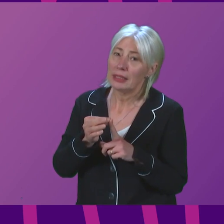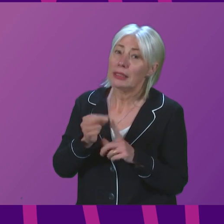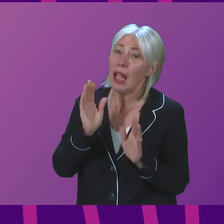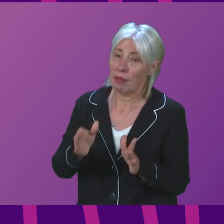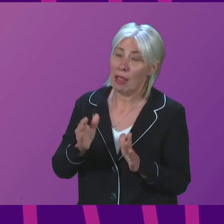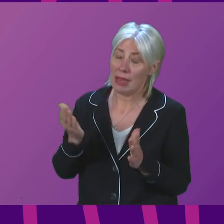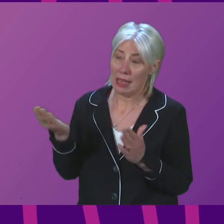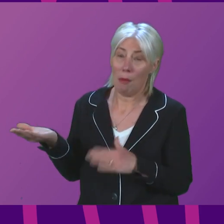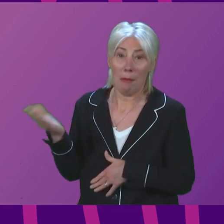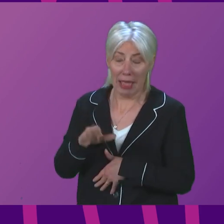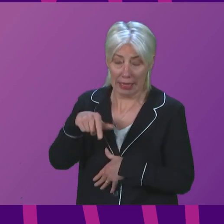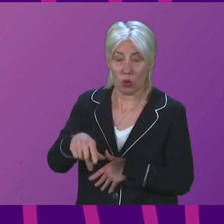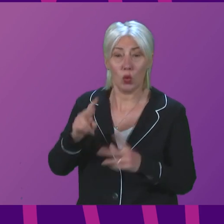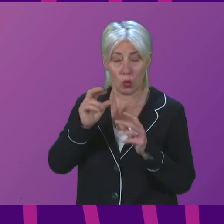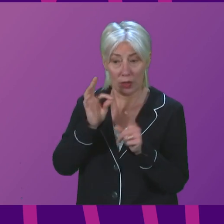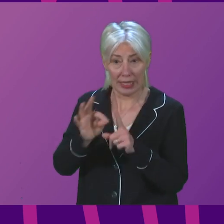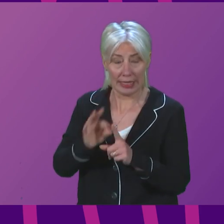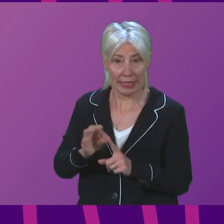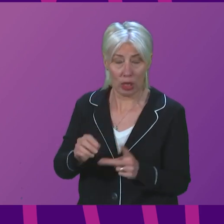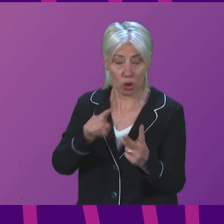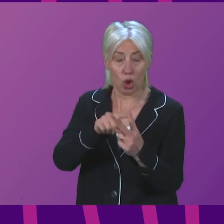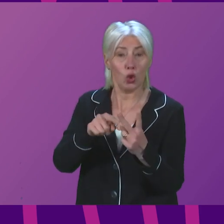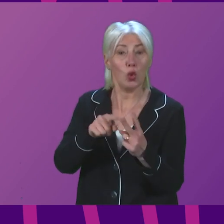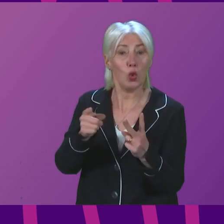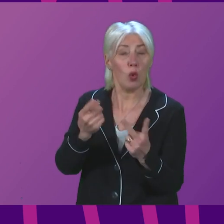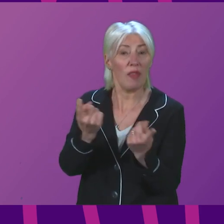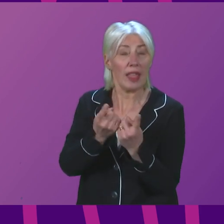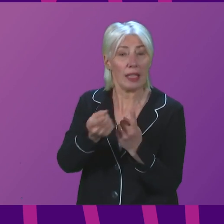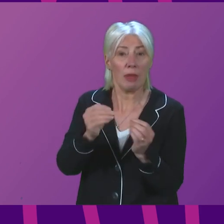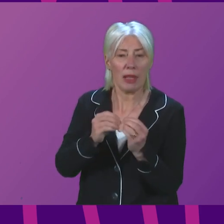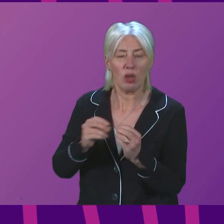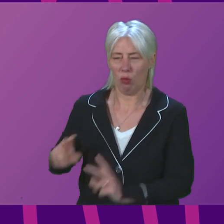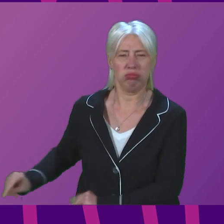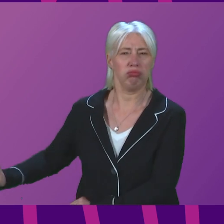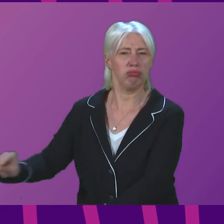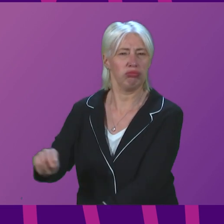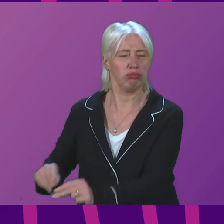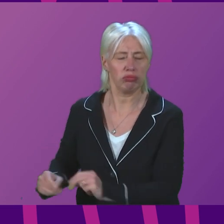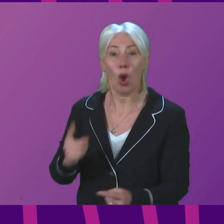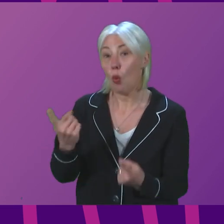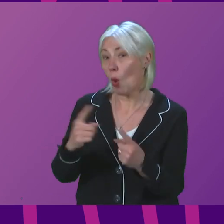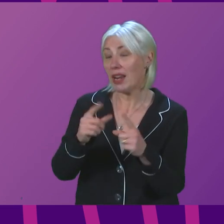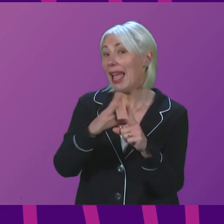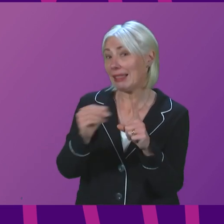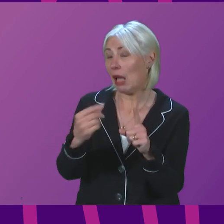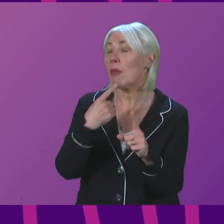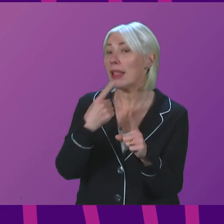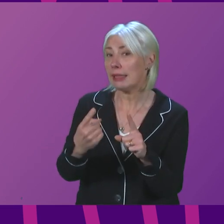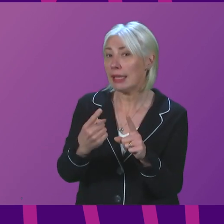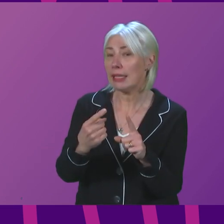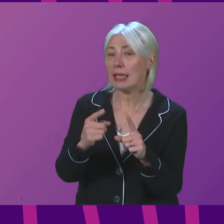Let me come on to the detail. So two of the examples, one of the examples, he's talking about